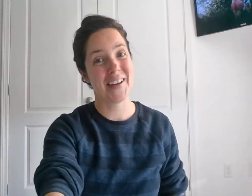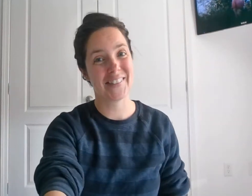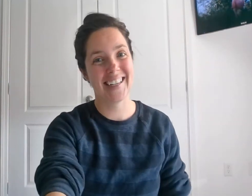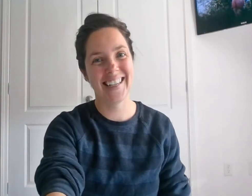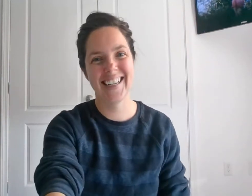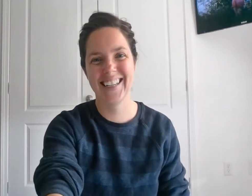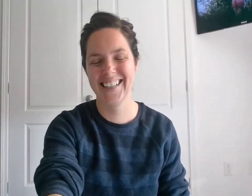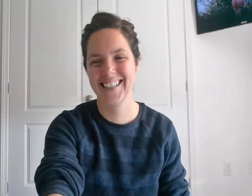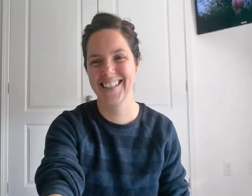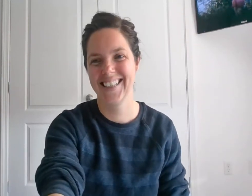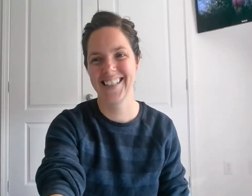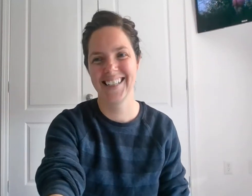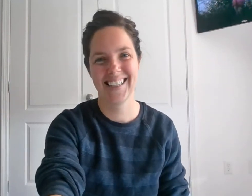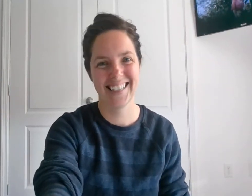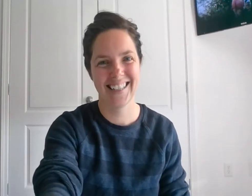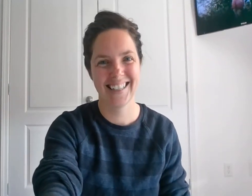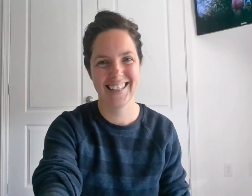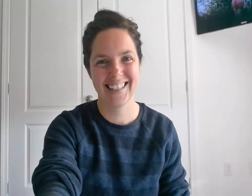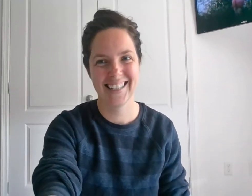favorite. right. . . .